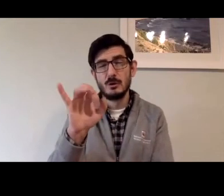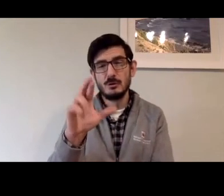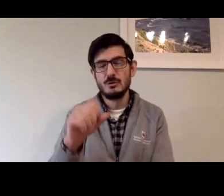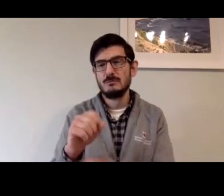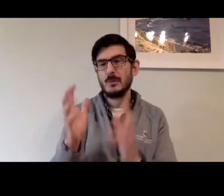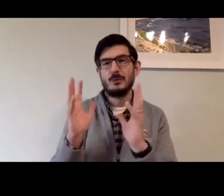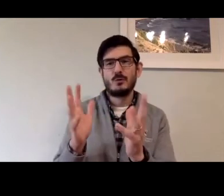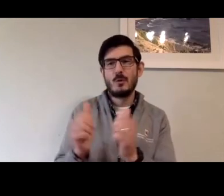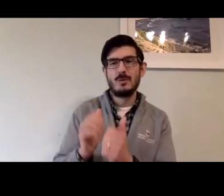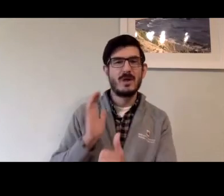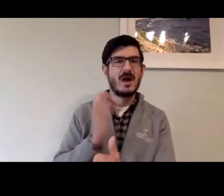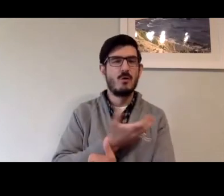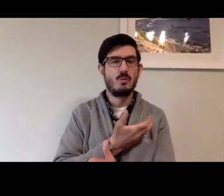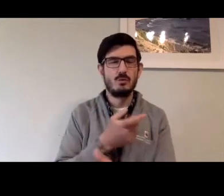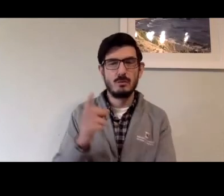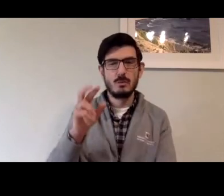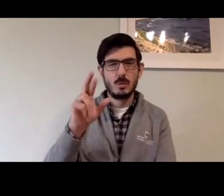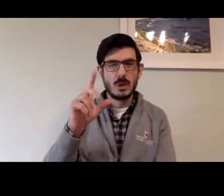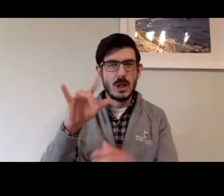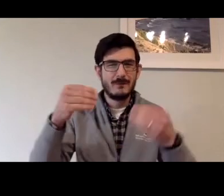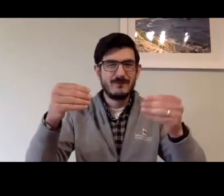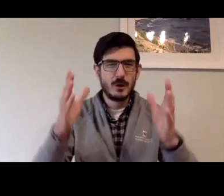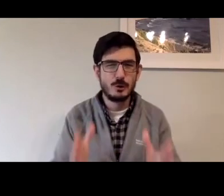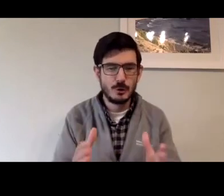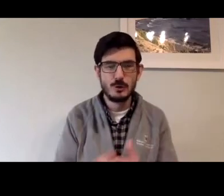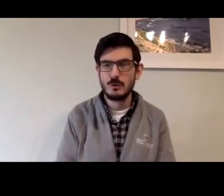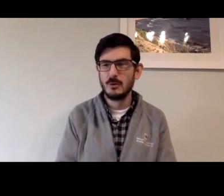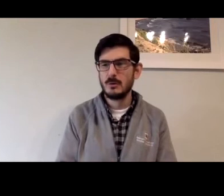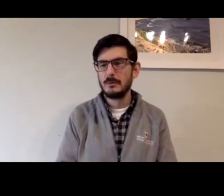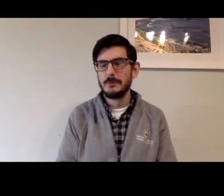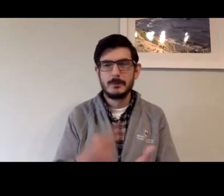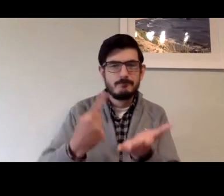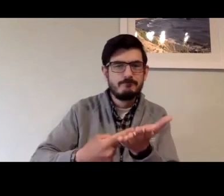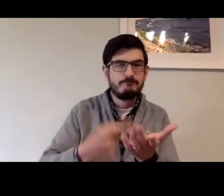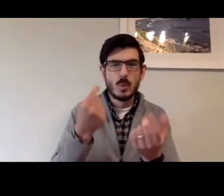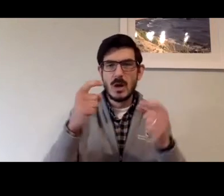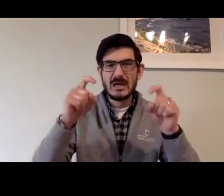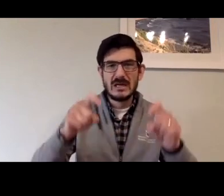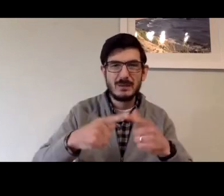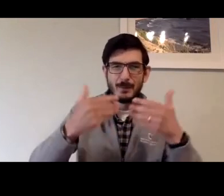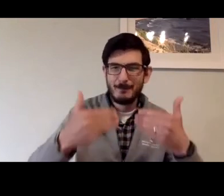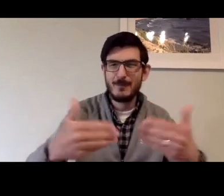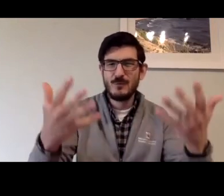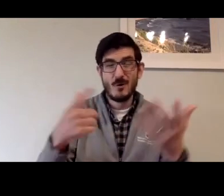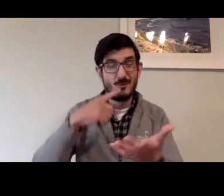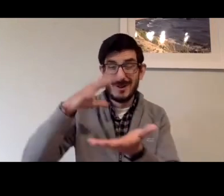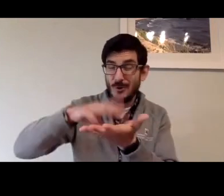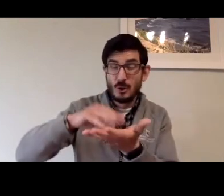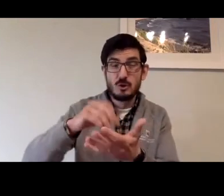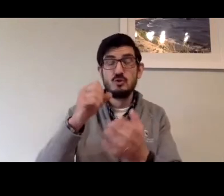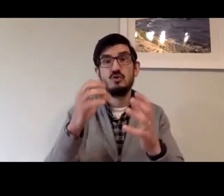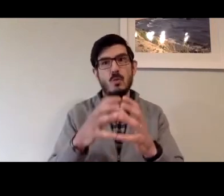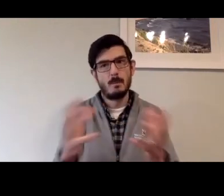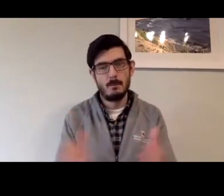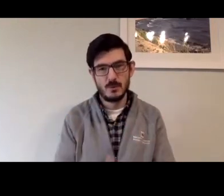diligently, having conversations with the carriers, having conversations with our relay vendor, discussing what